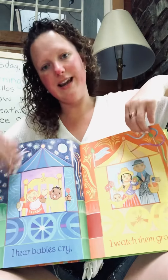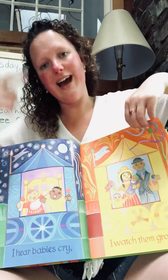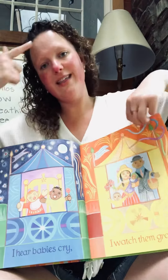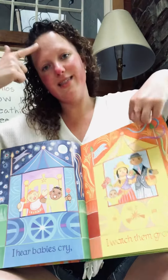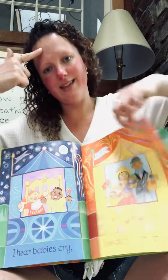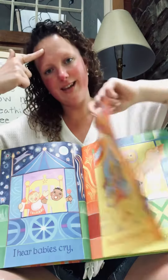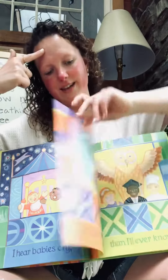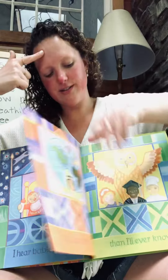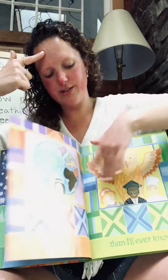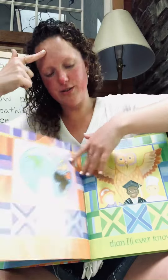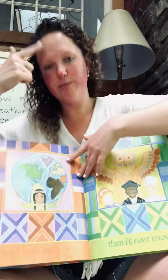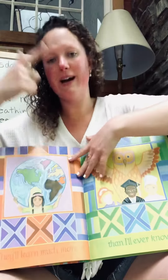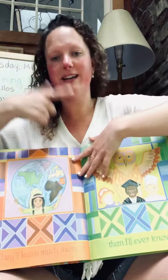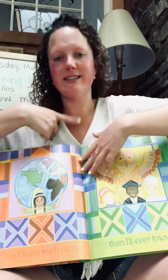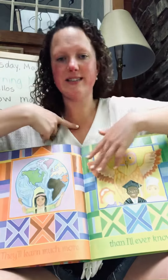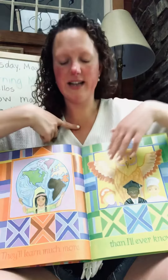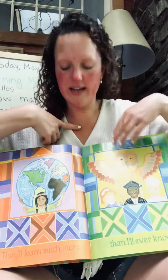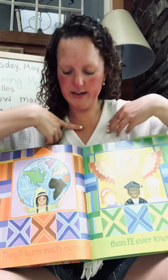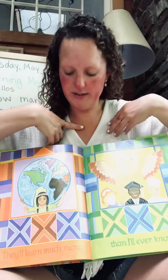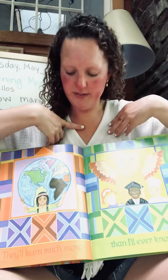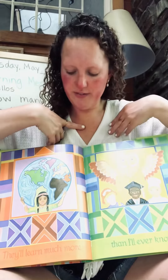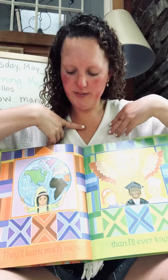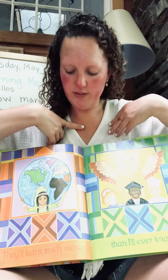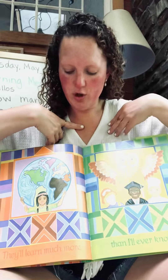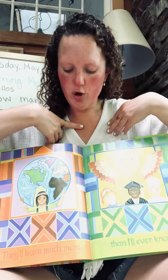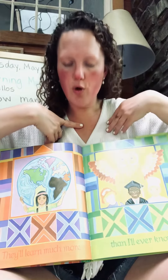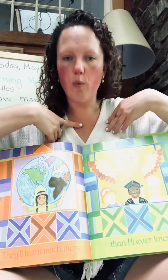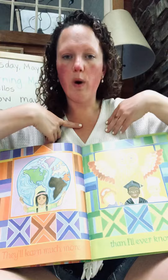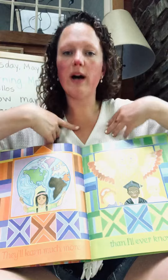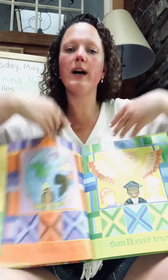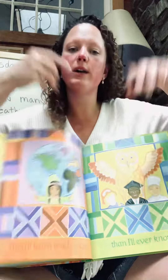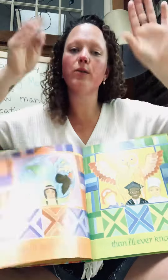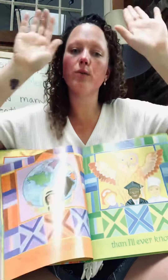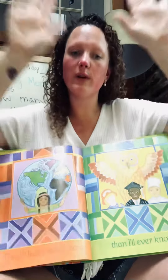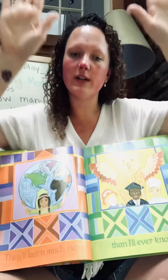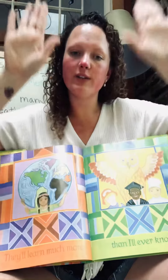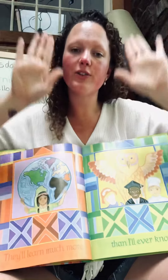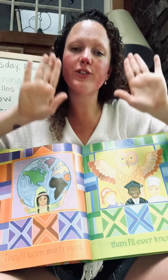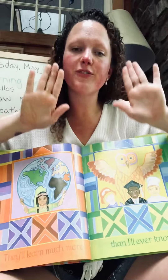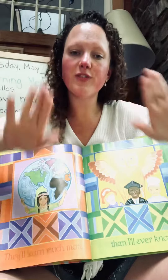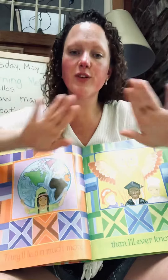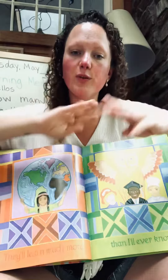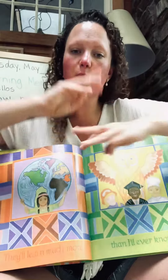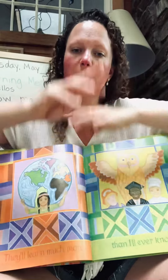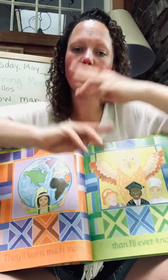I think to myself, what a wonderful world.